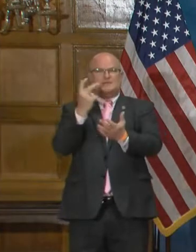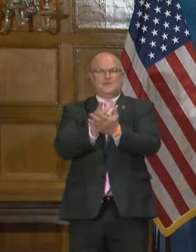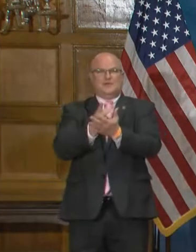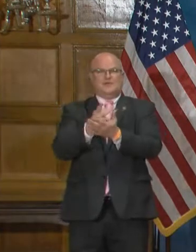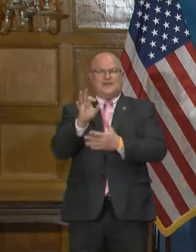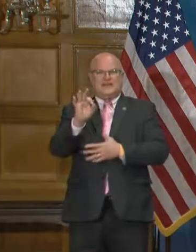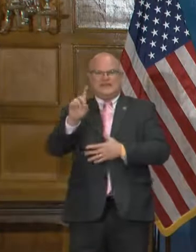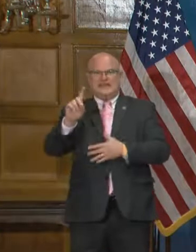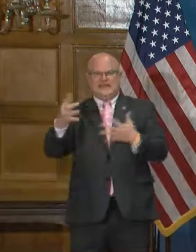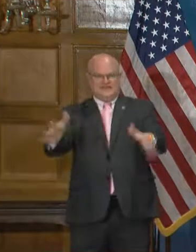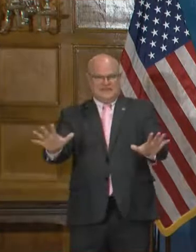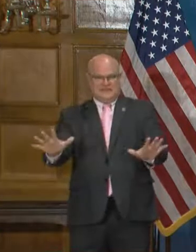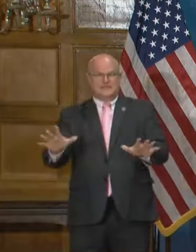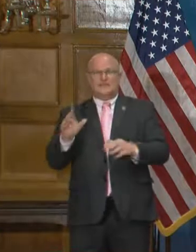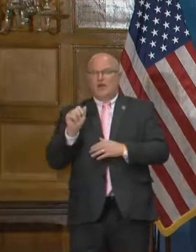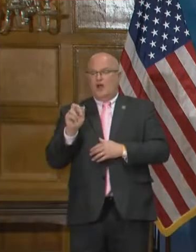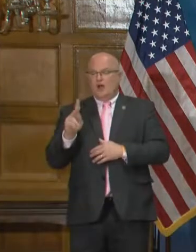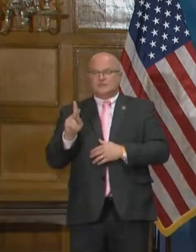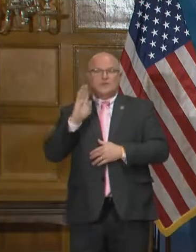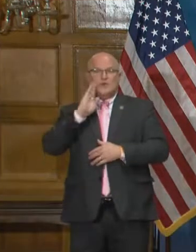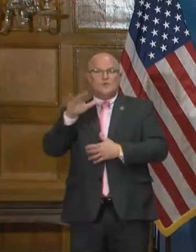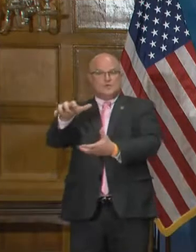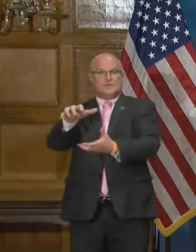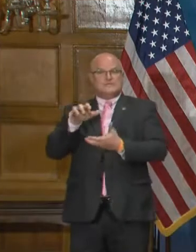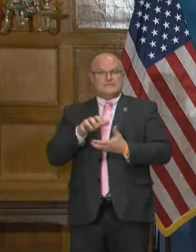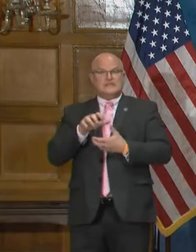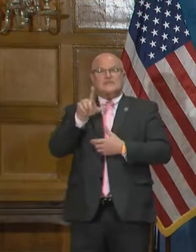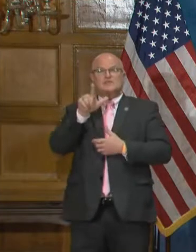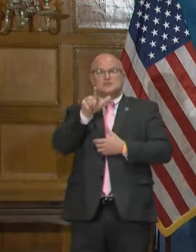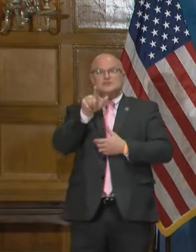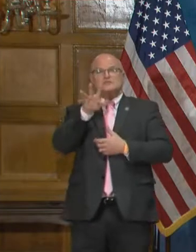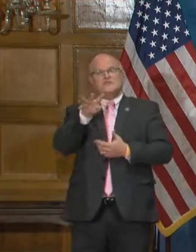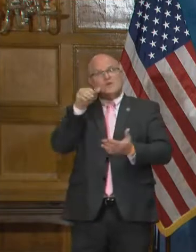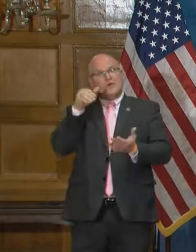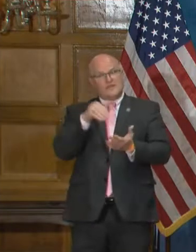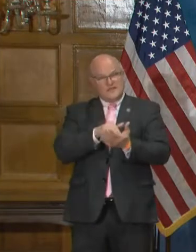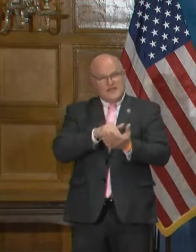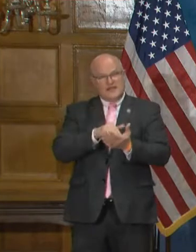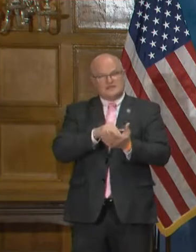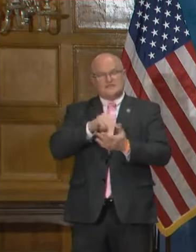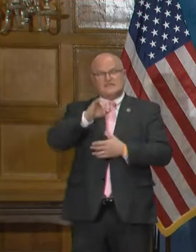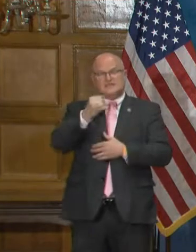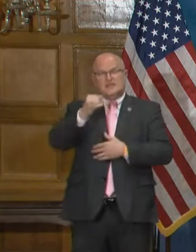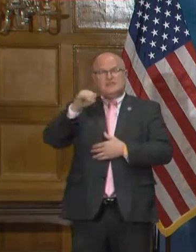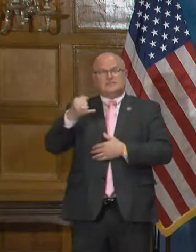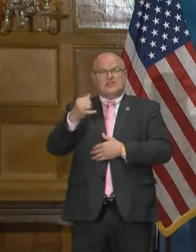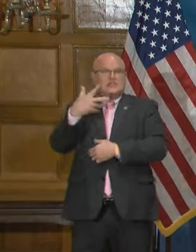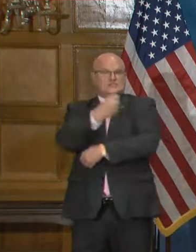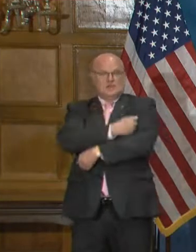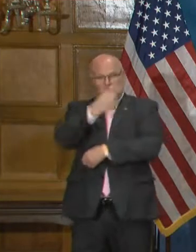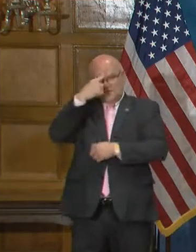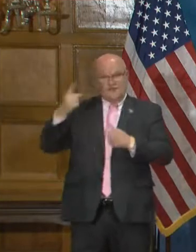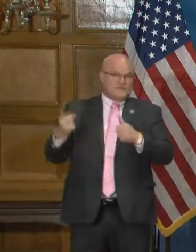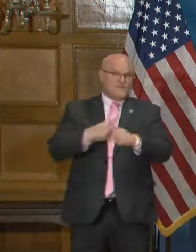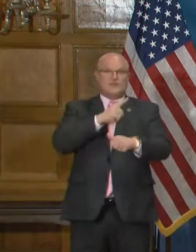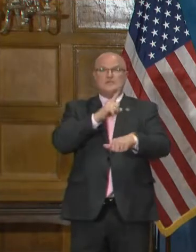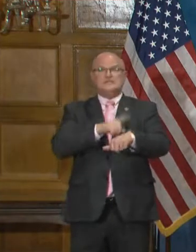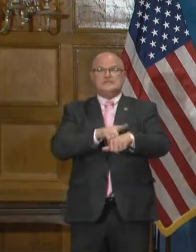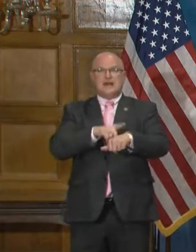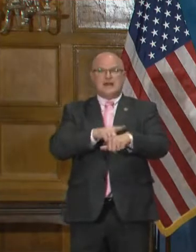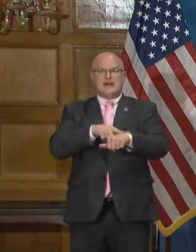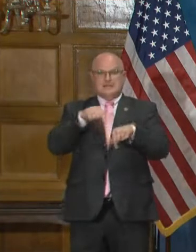FDA and that Arkansas receive 24,000 J and J doses for the first time